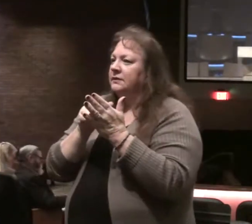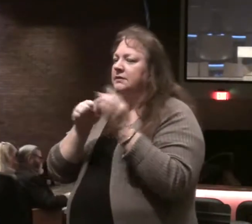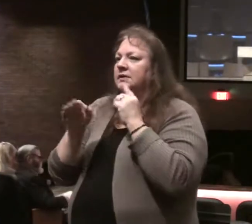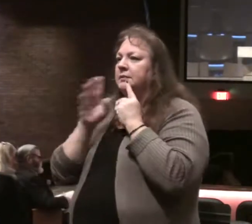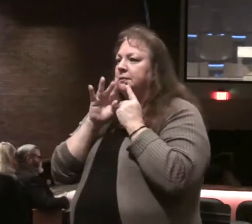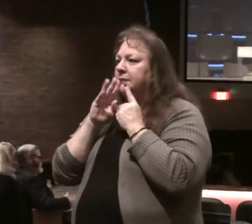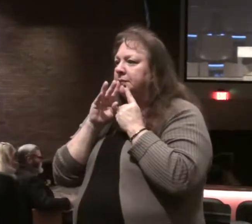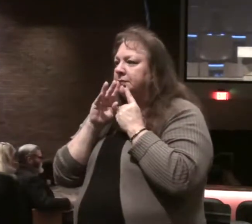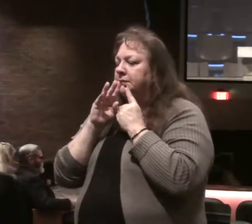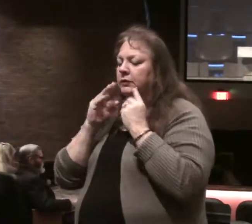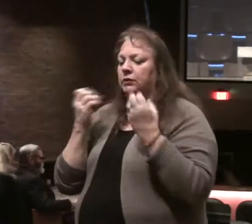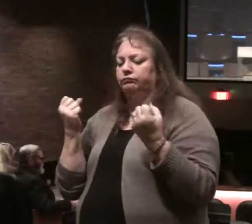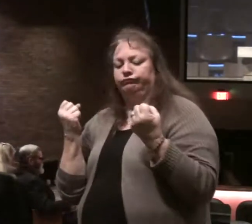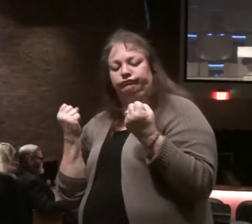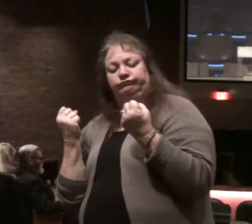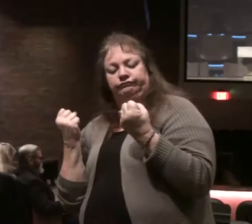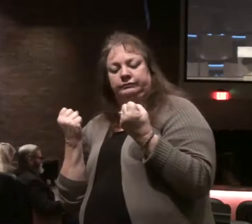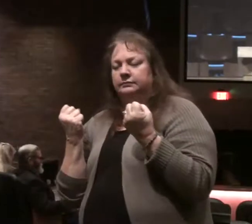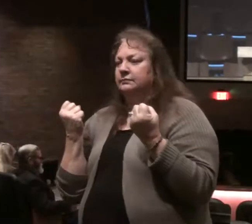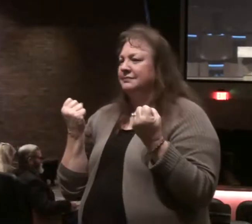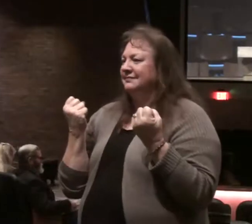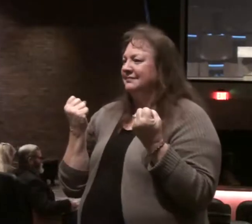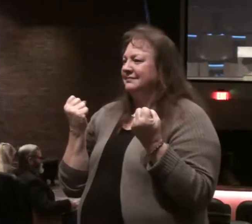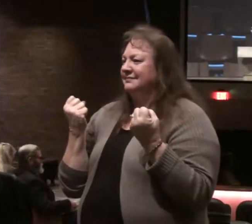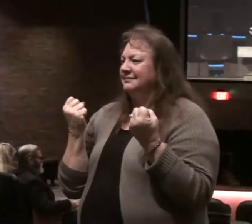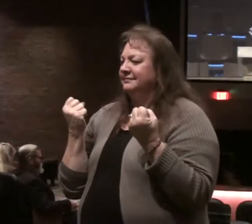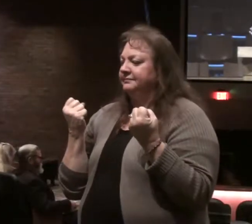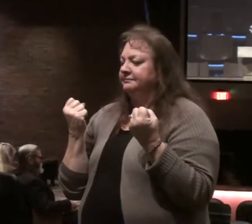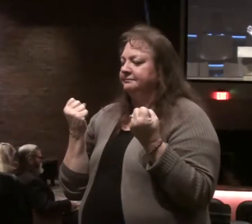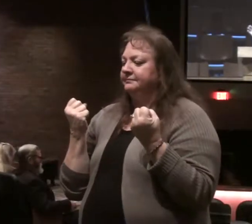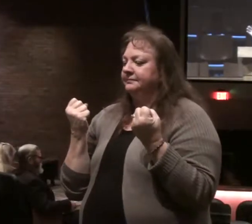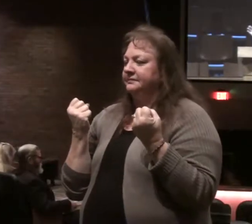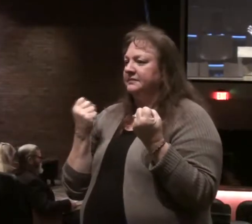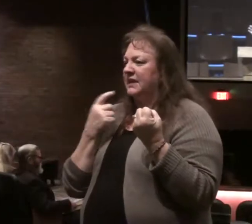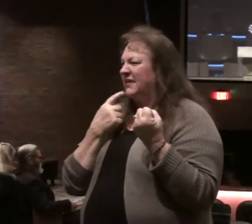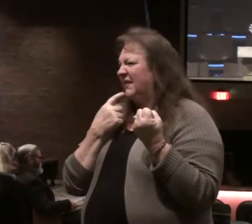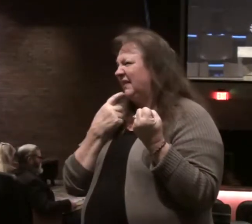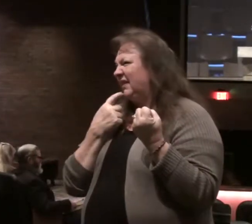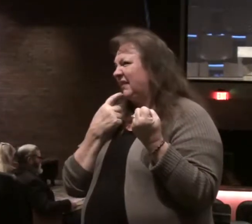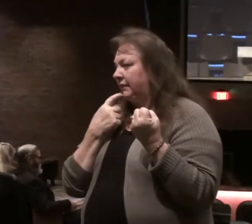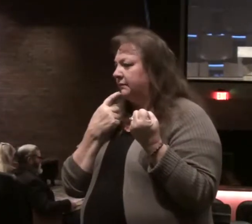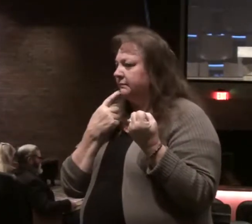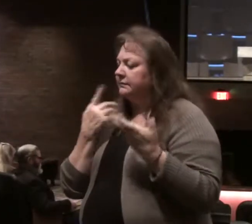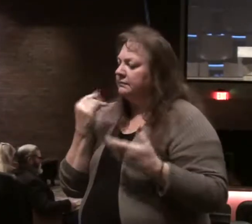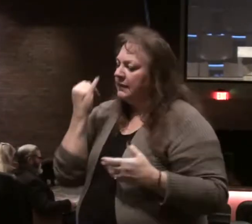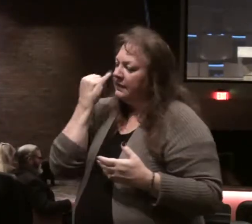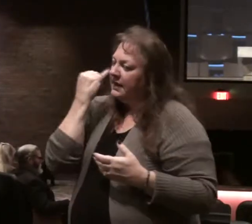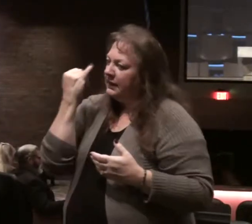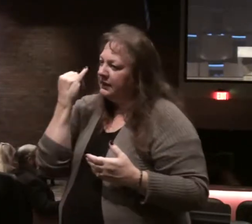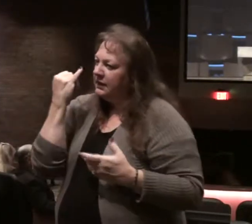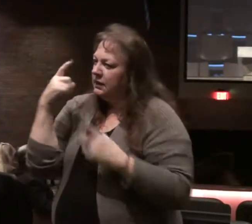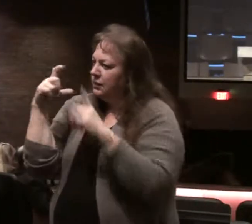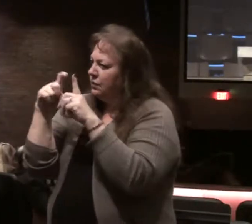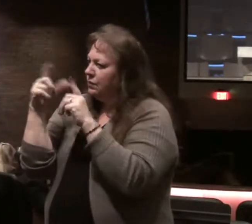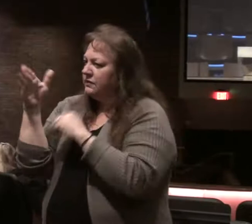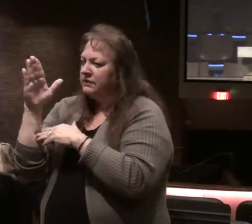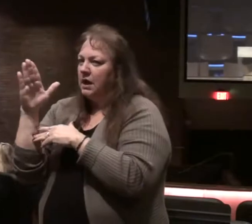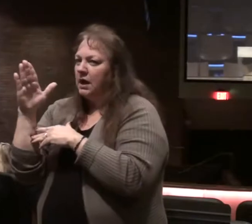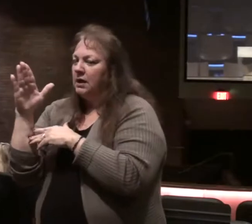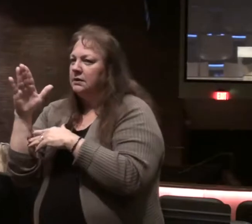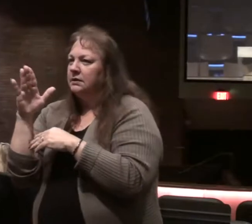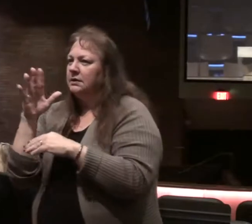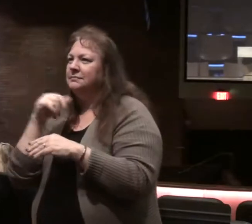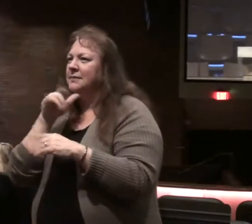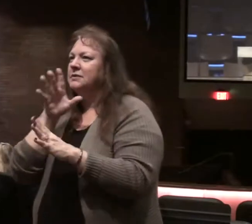noise involved in this word, but that's not absolutely required. The idea here is the word of God is not verbally